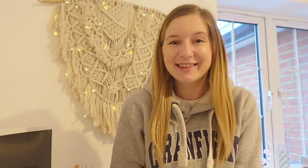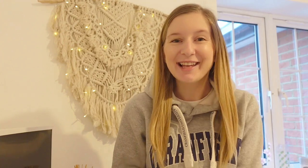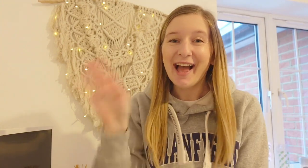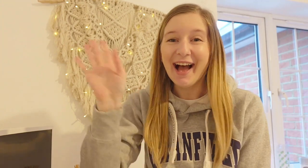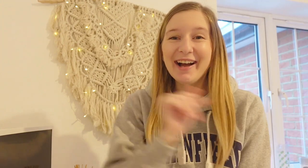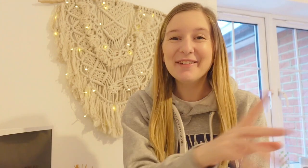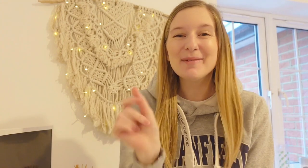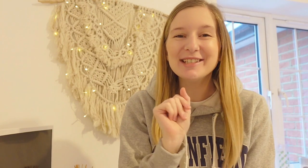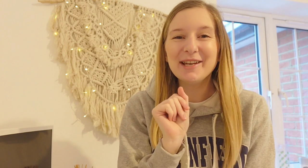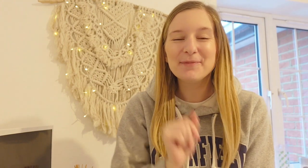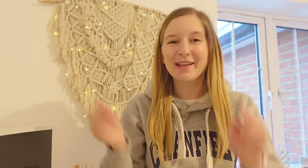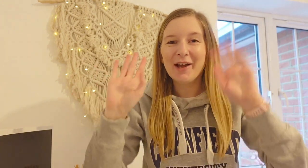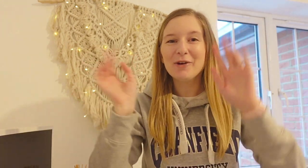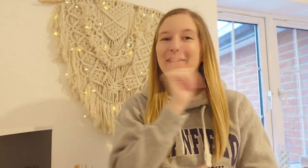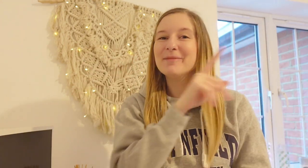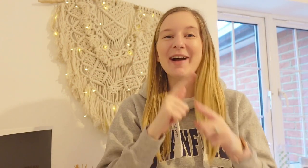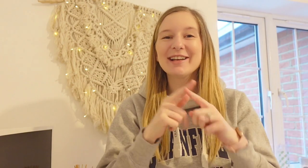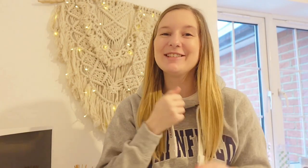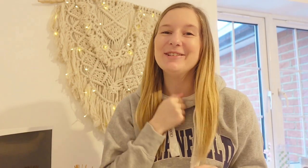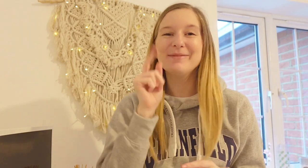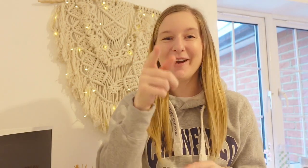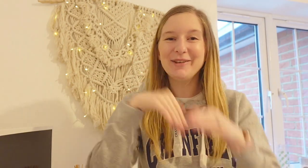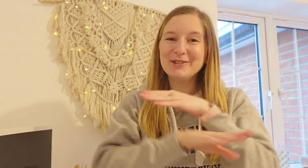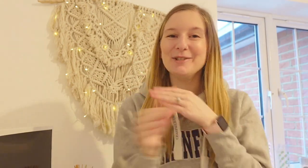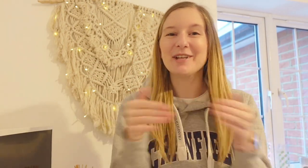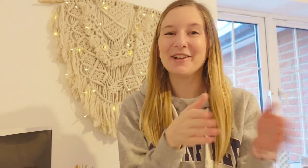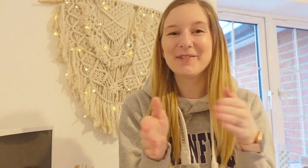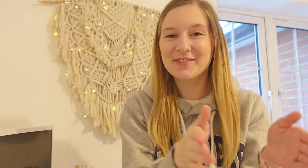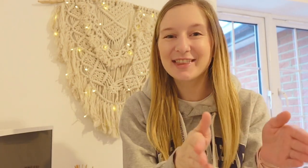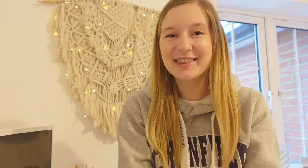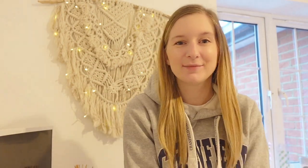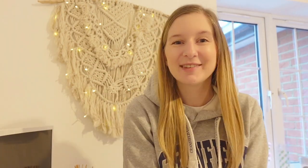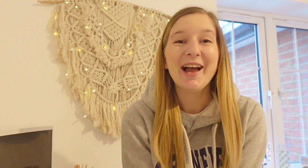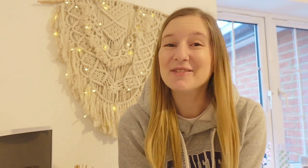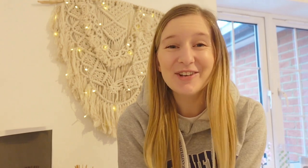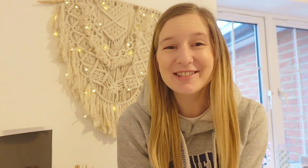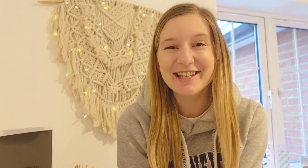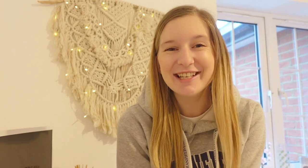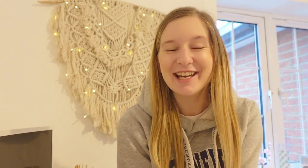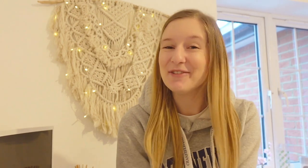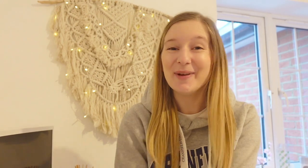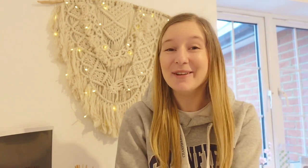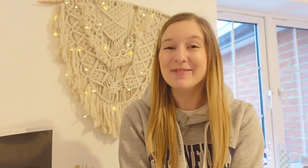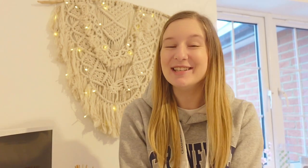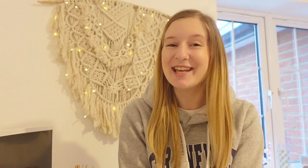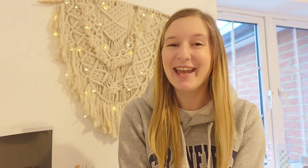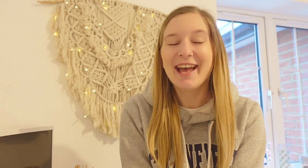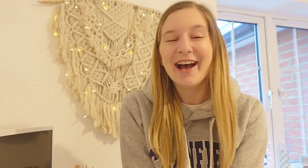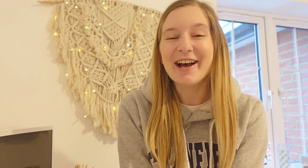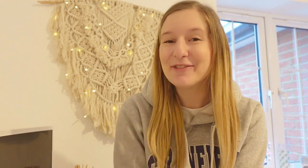Hi everybody! Welcome back to my YouTube channel. I'm so excited to have you here with me today. For